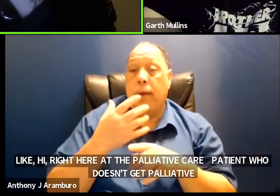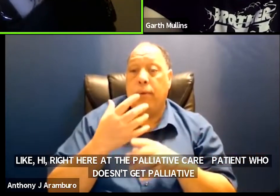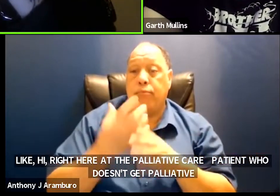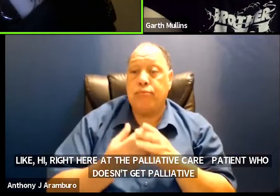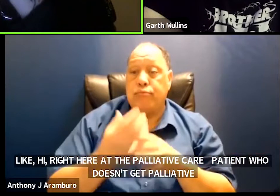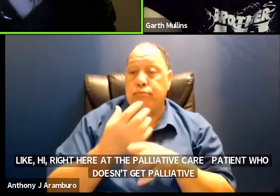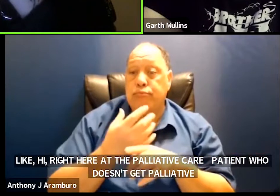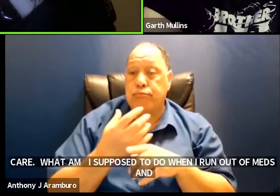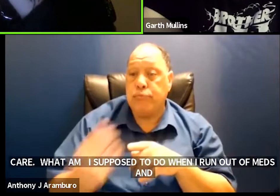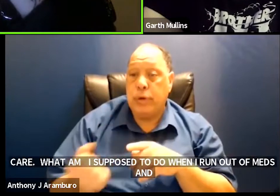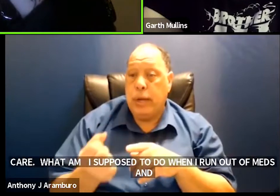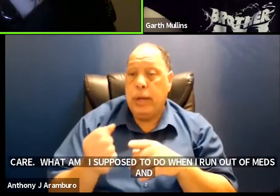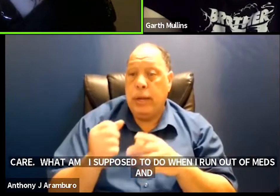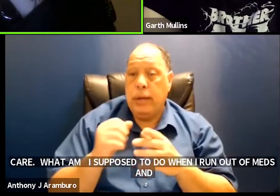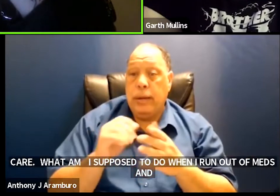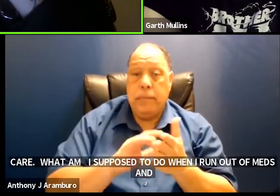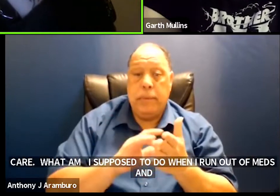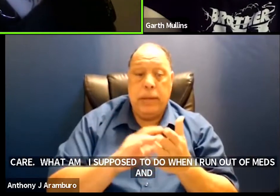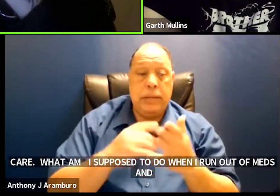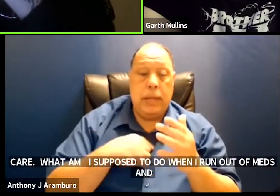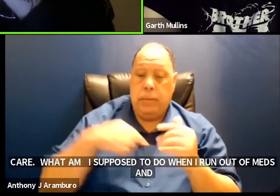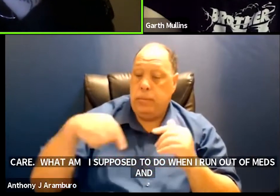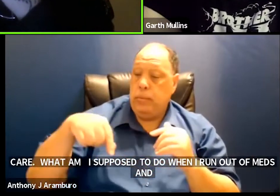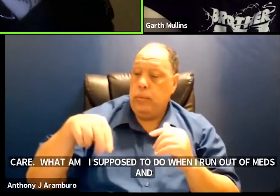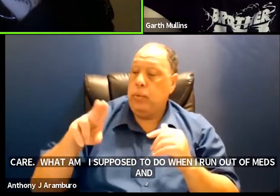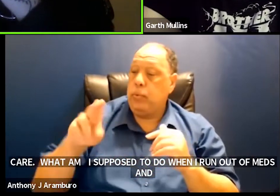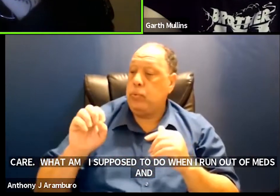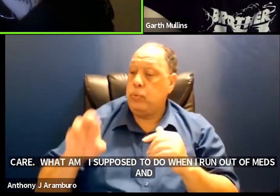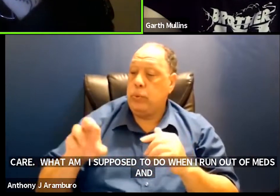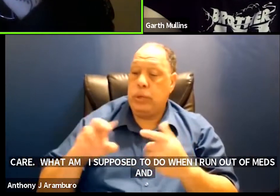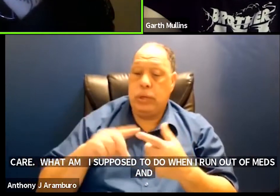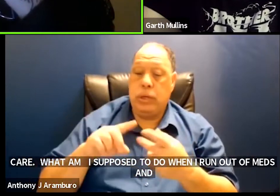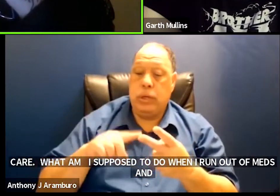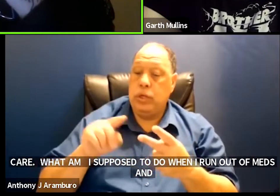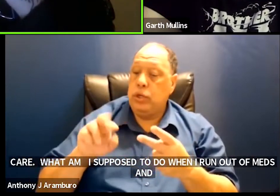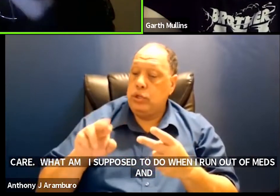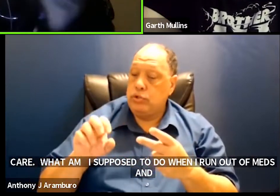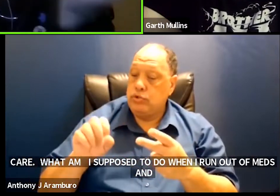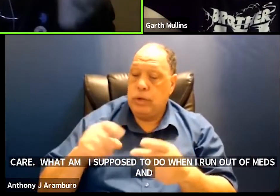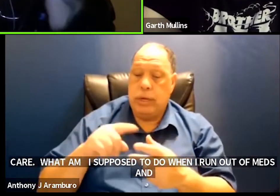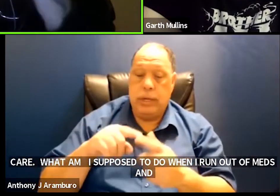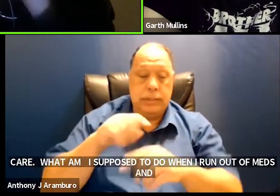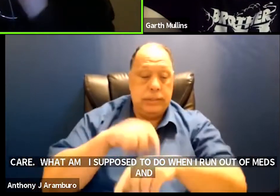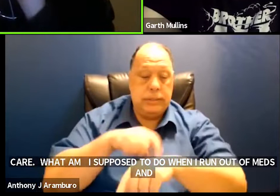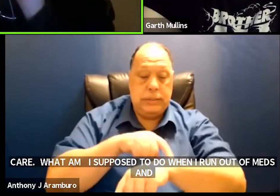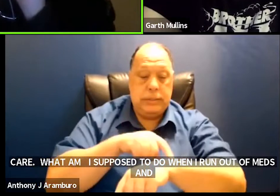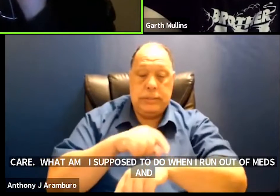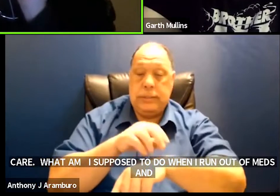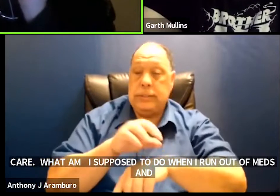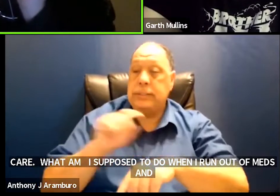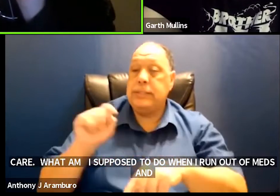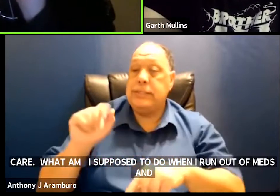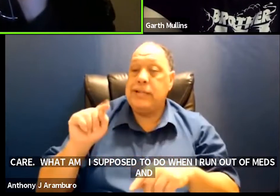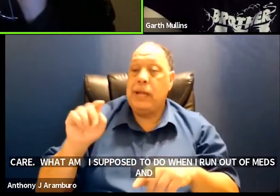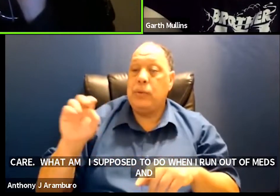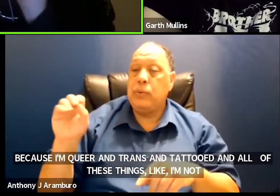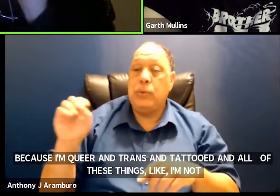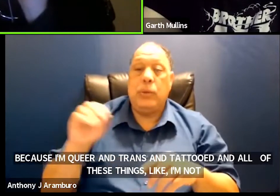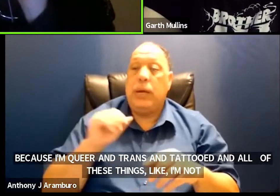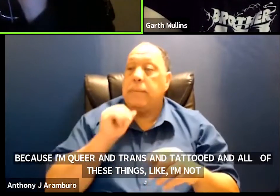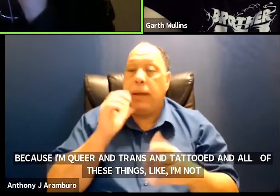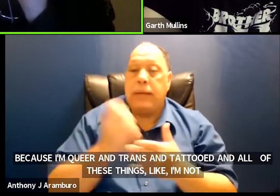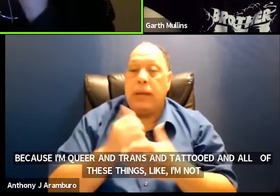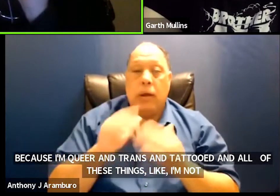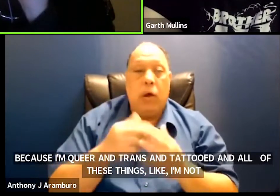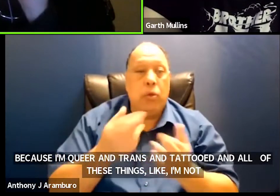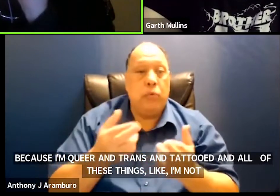queer and trans and tattooed and um all of these things like i'm not getting the resources that i need